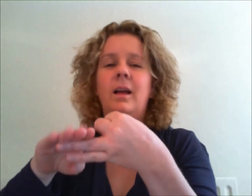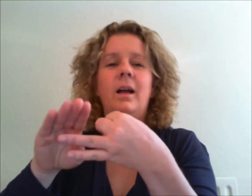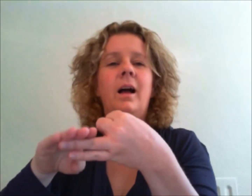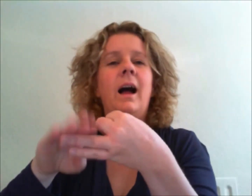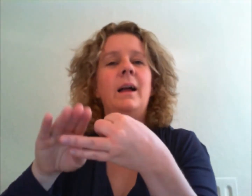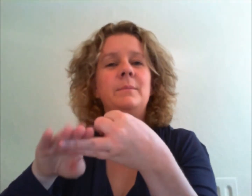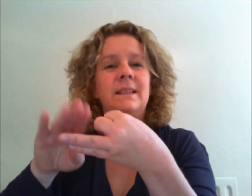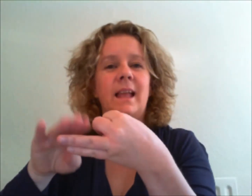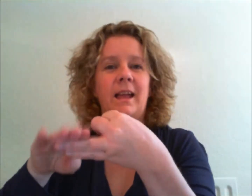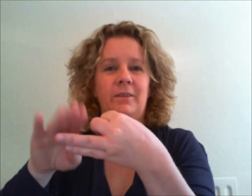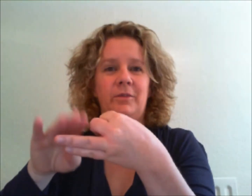I'm safe